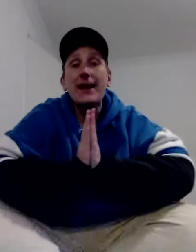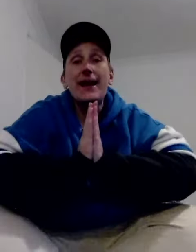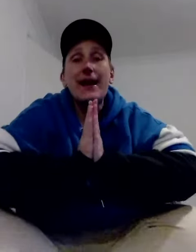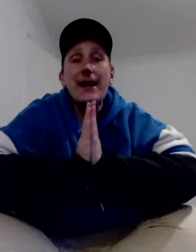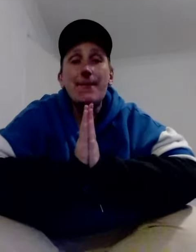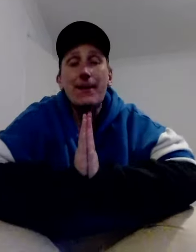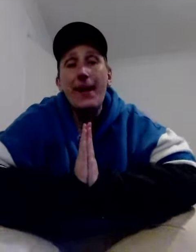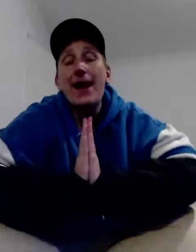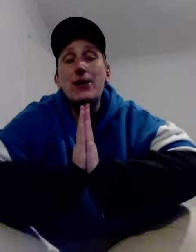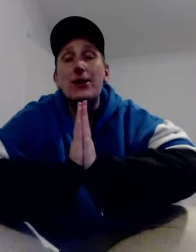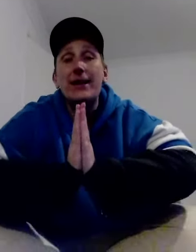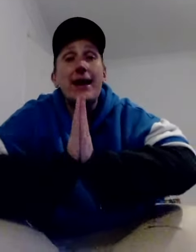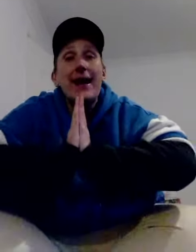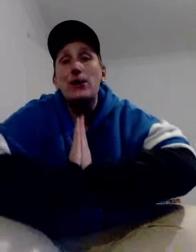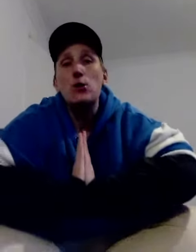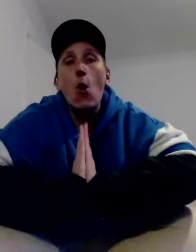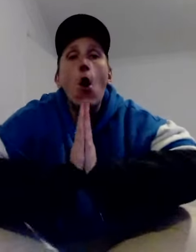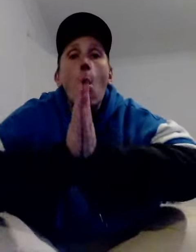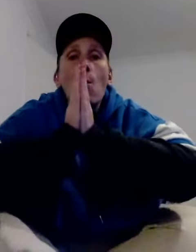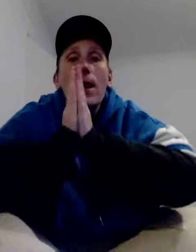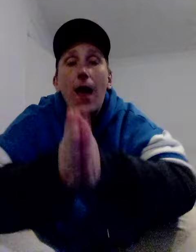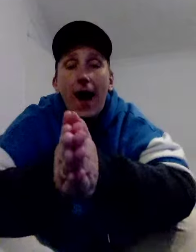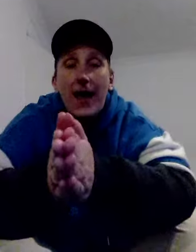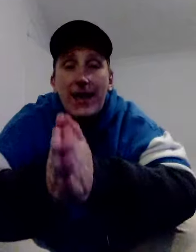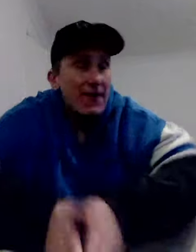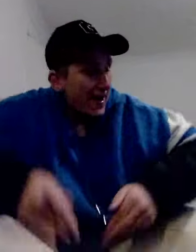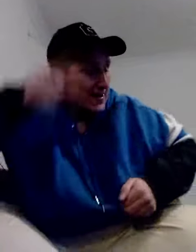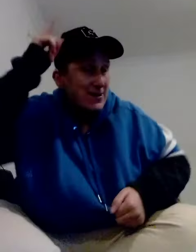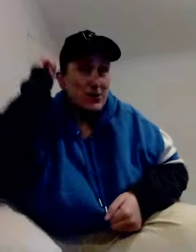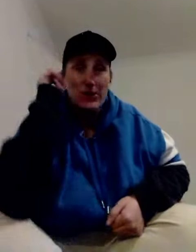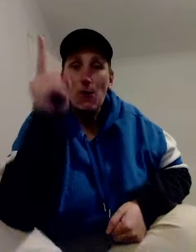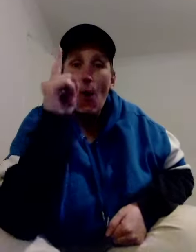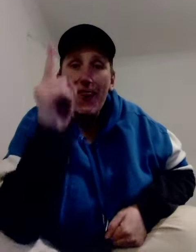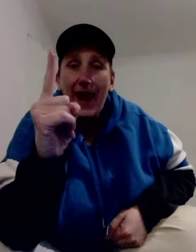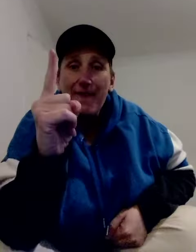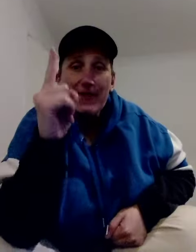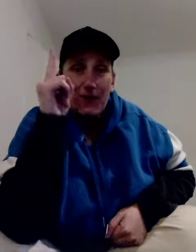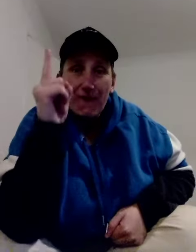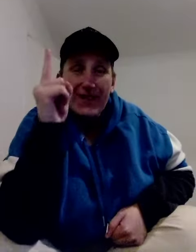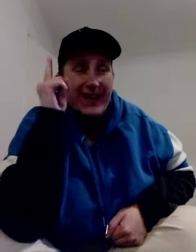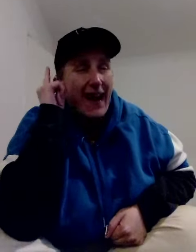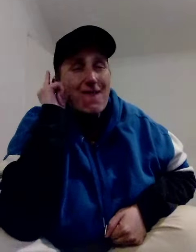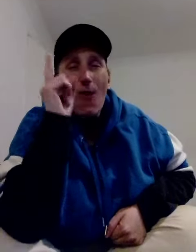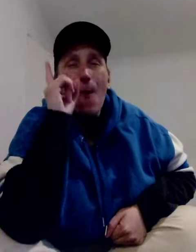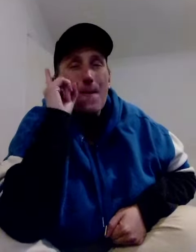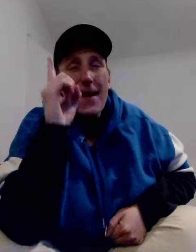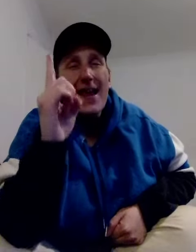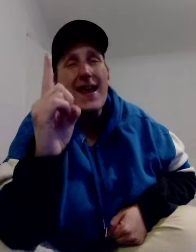Please be patient in your own life. You don't want life and nothing you get from me.